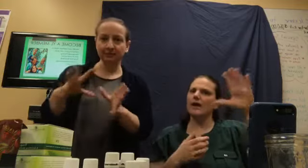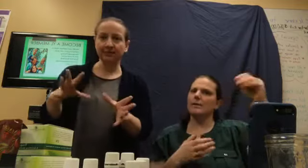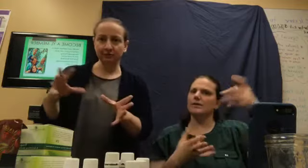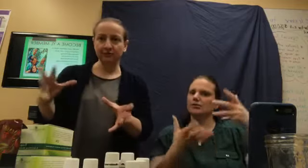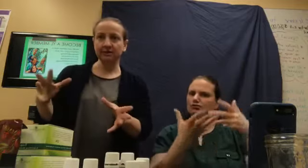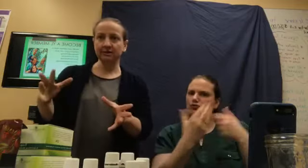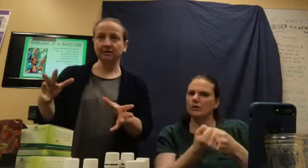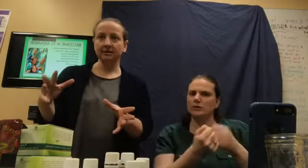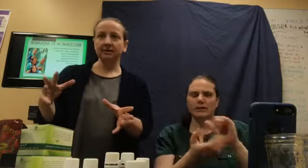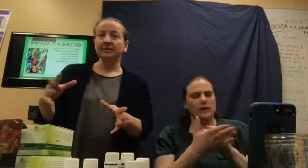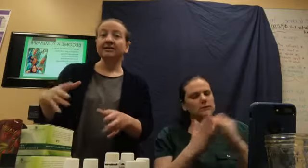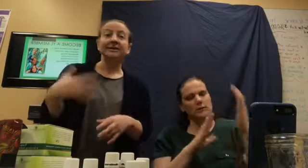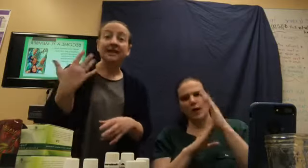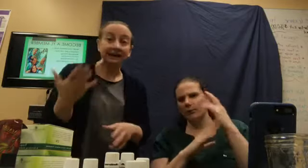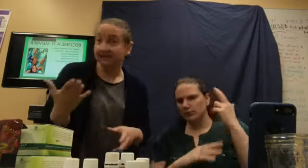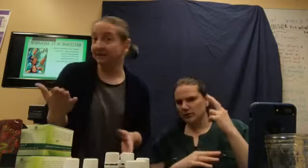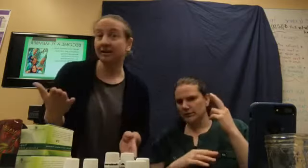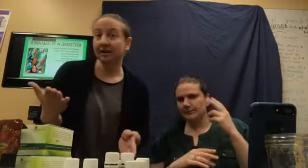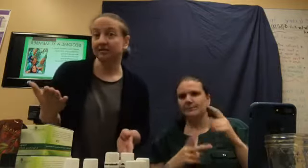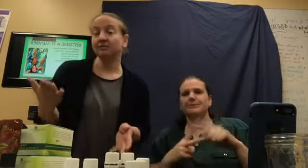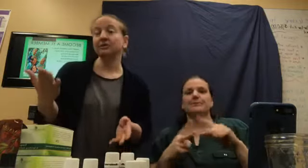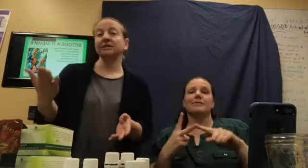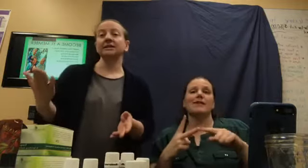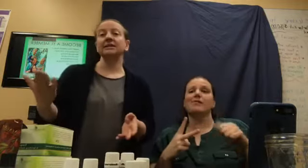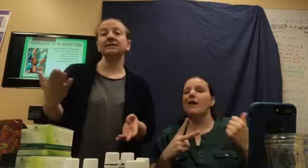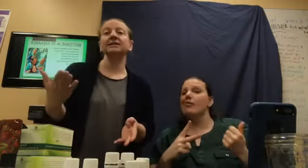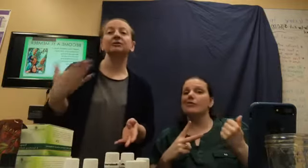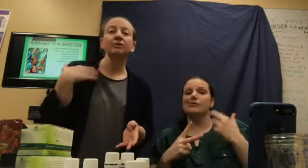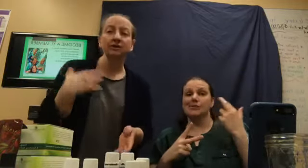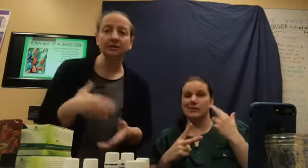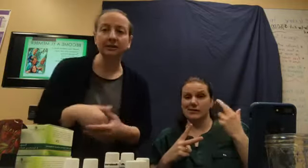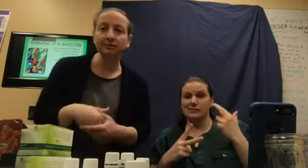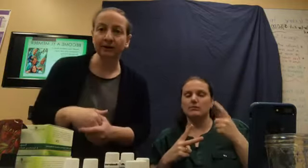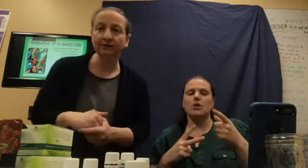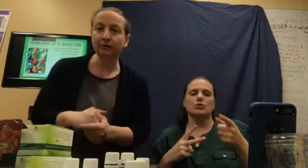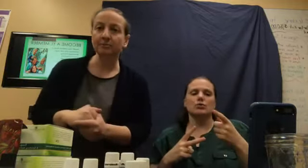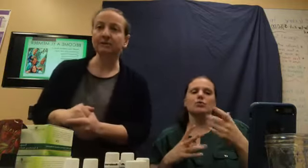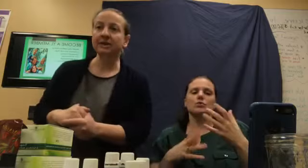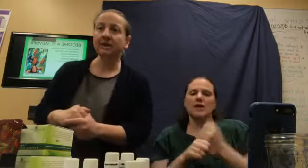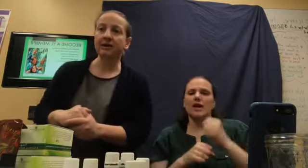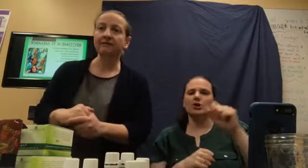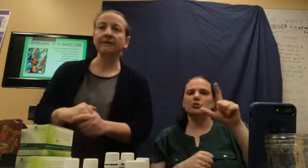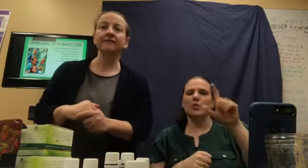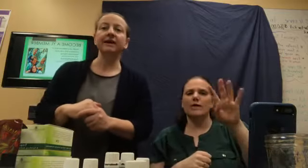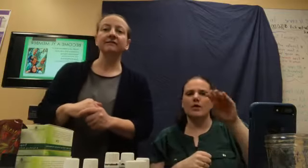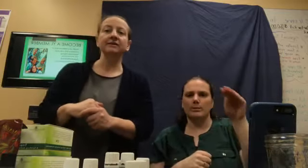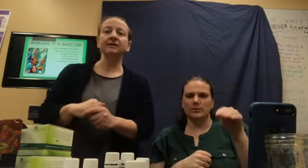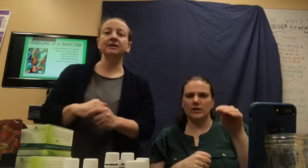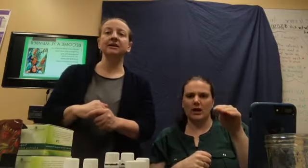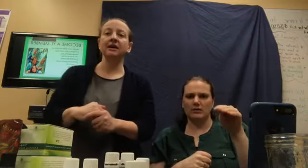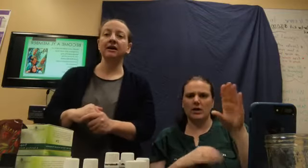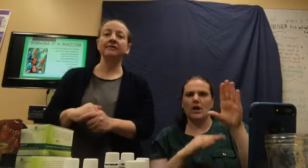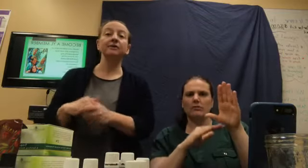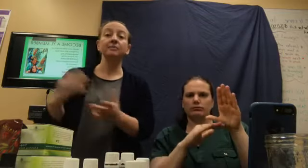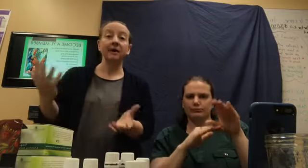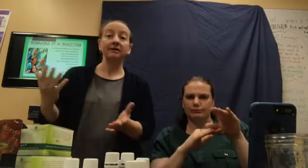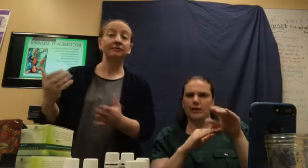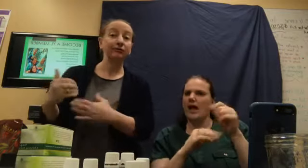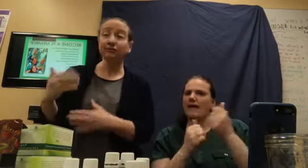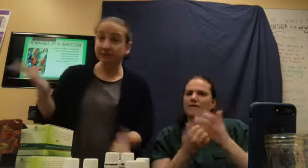biggest reason. The next awesome reason is that you also get 24% off of everything that you buy for the rest